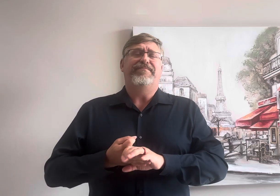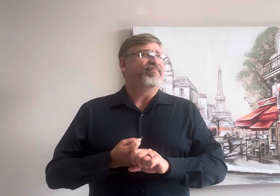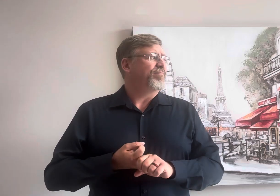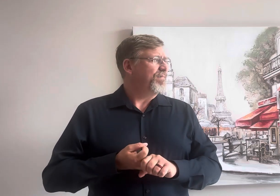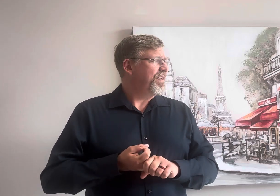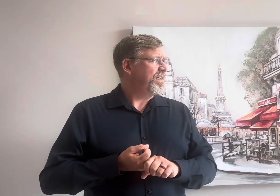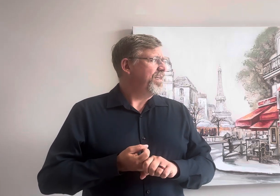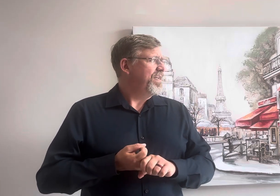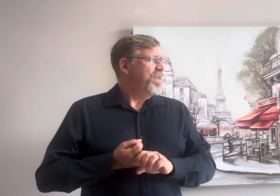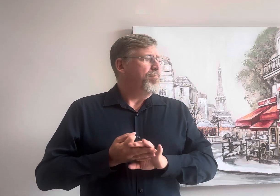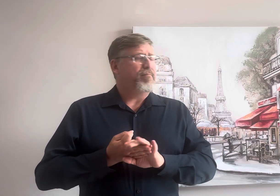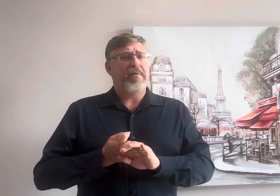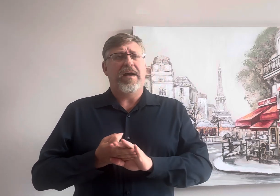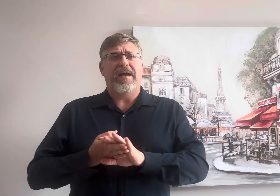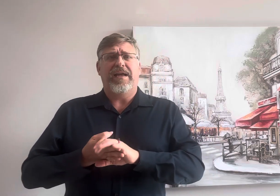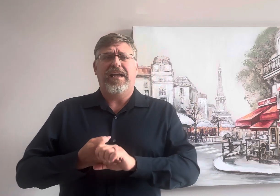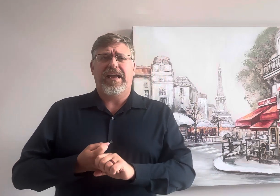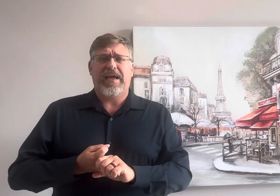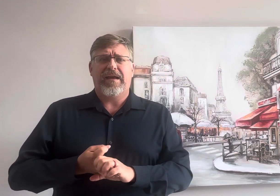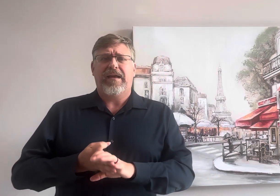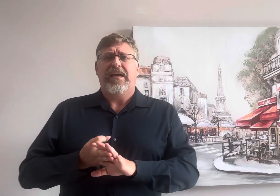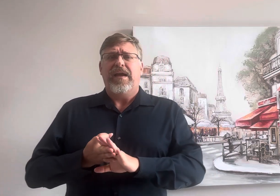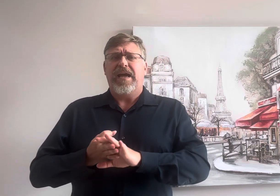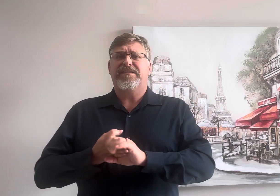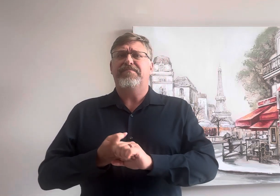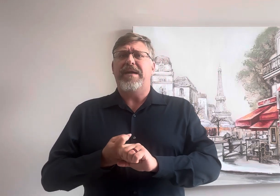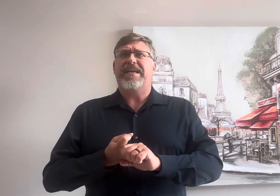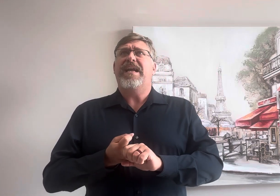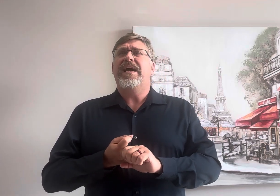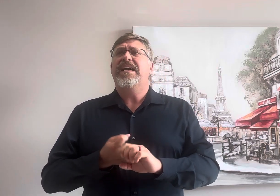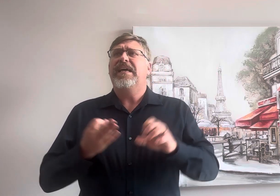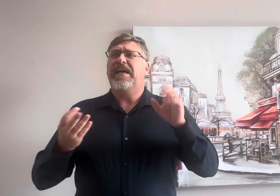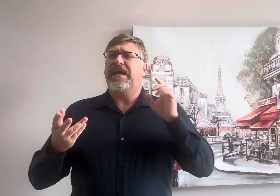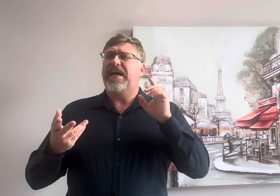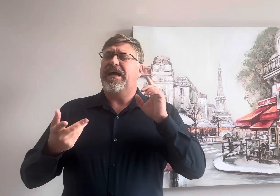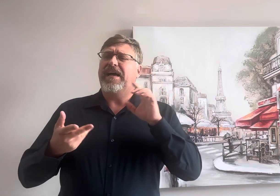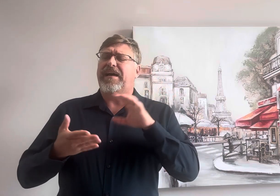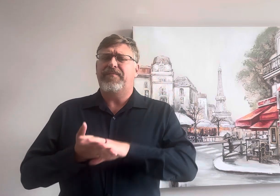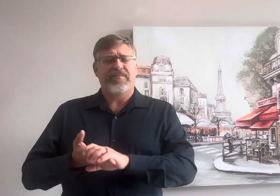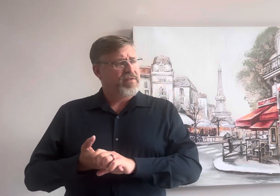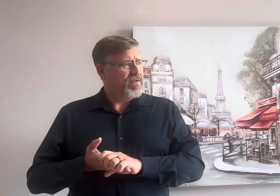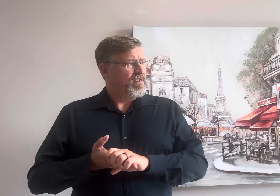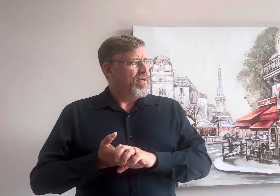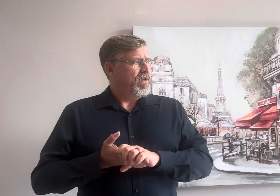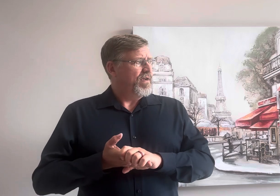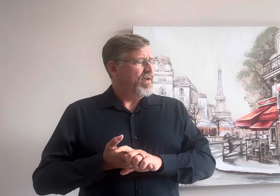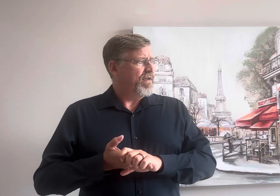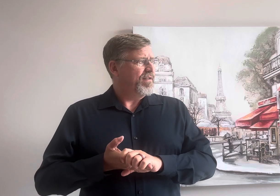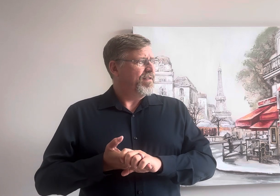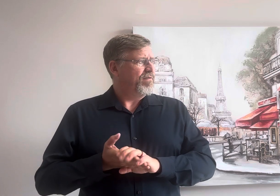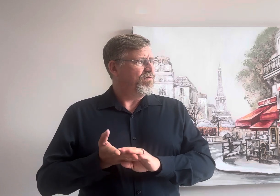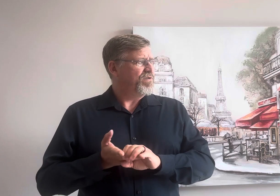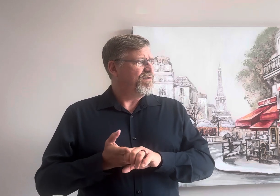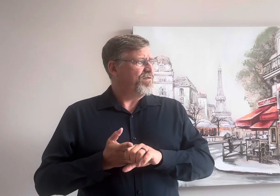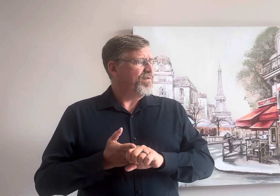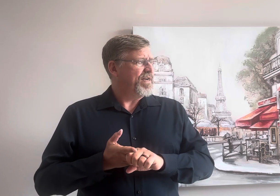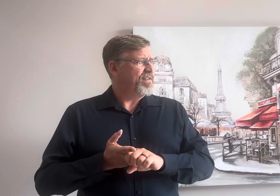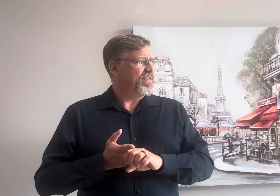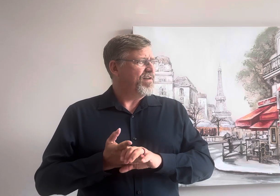uh ex mechina um uh those are three i can think of